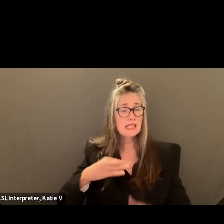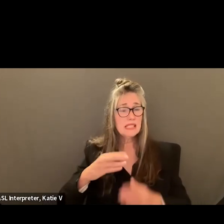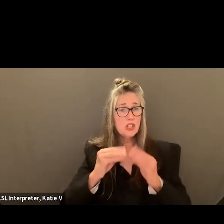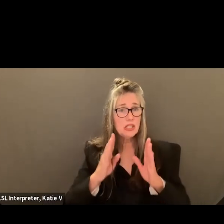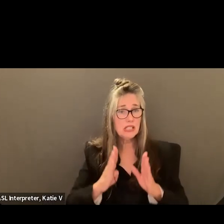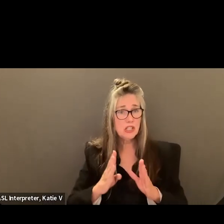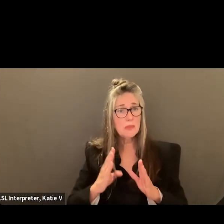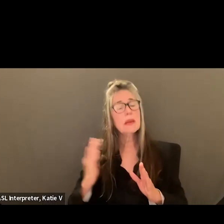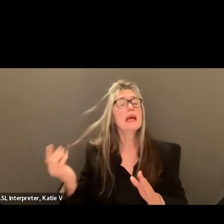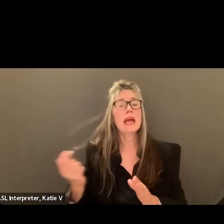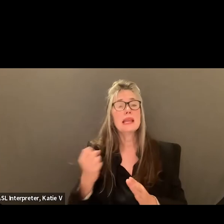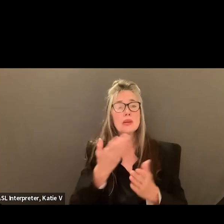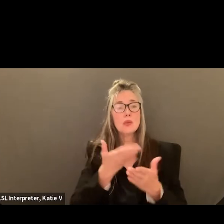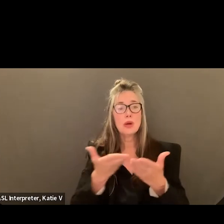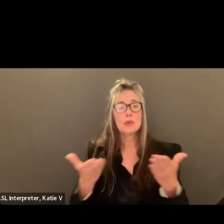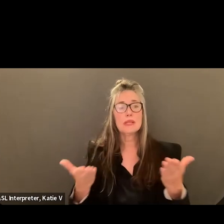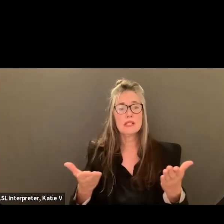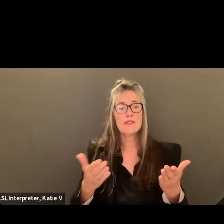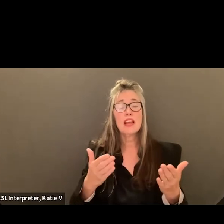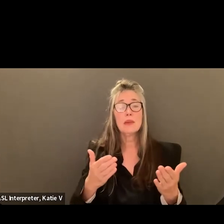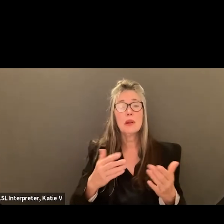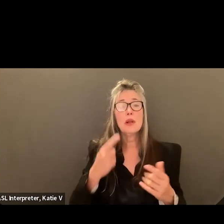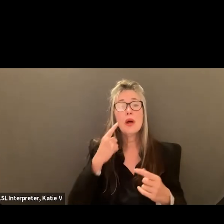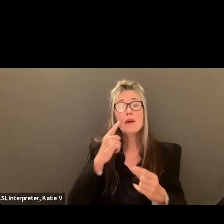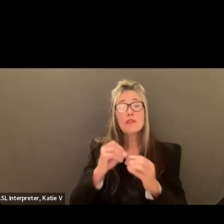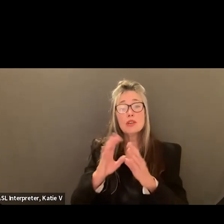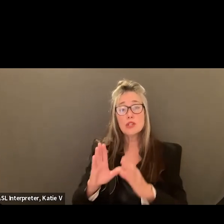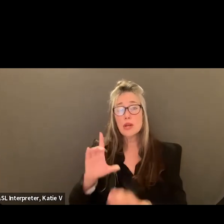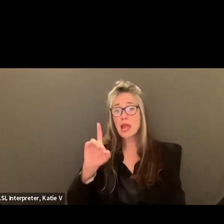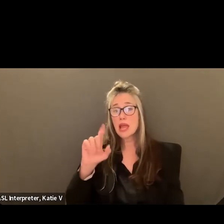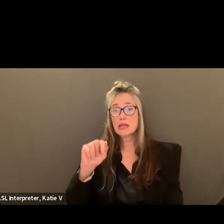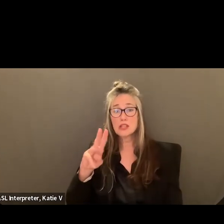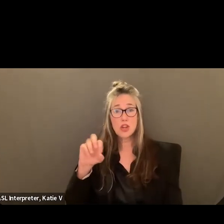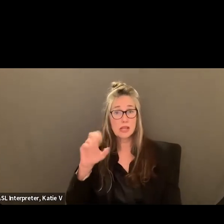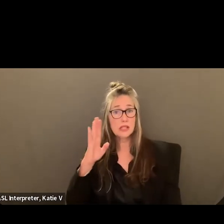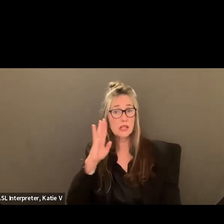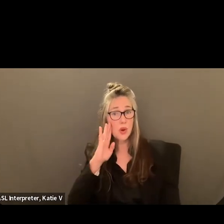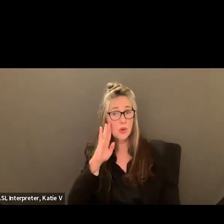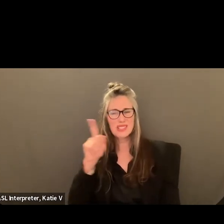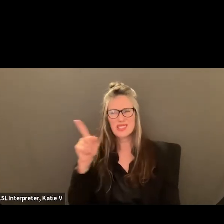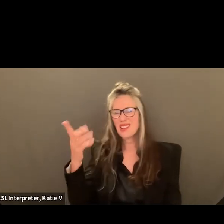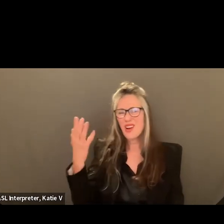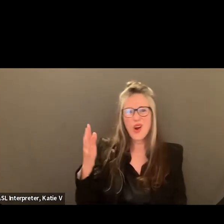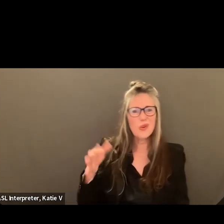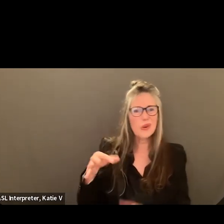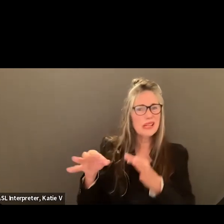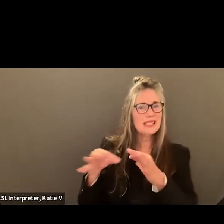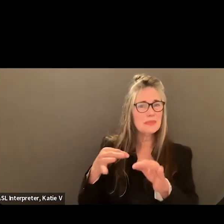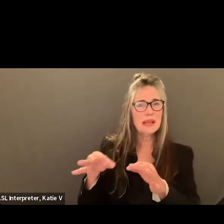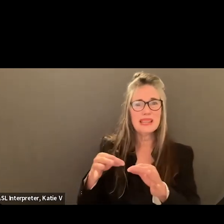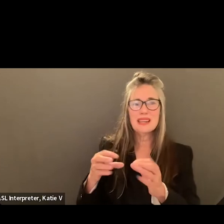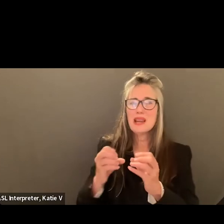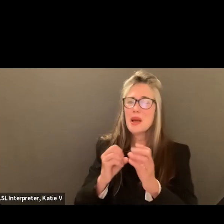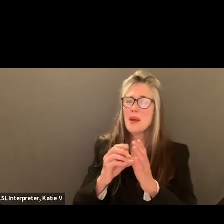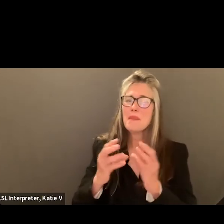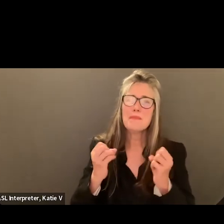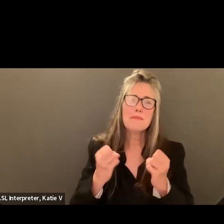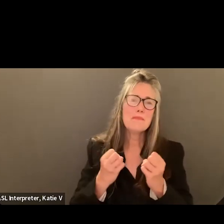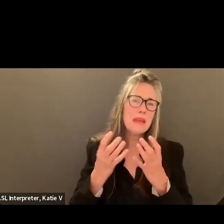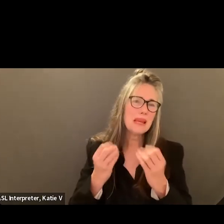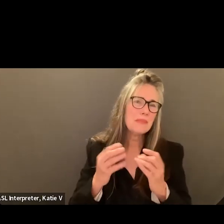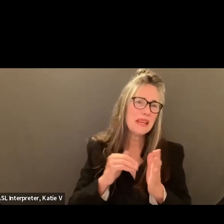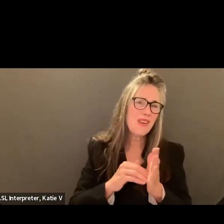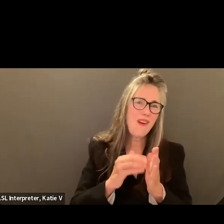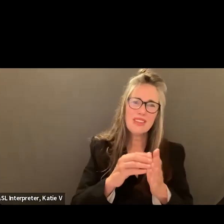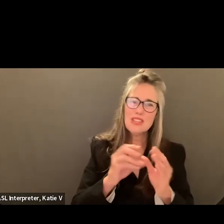involved in understanding what resources are available for students. Dawson knows, but like he said, for a lot of students, they don't read those posters.